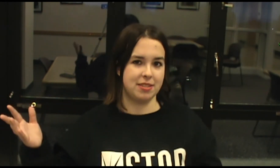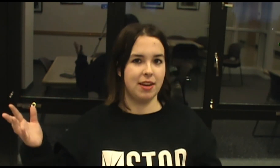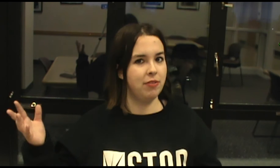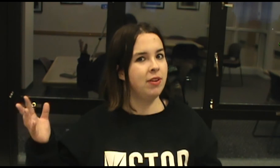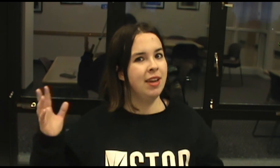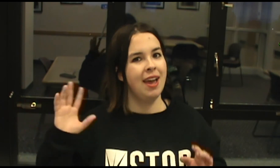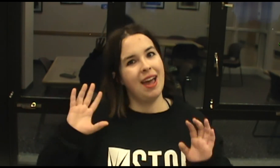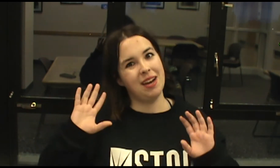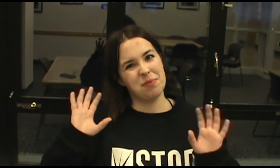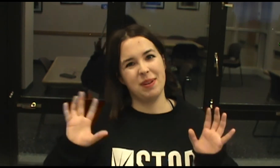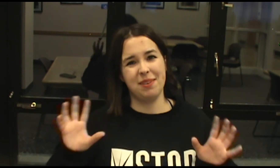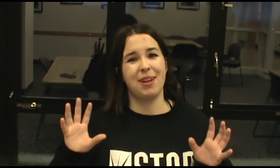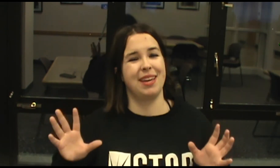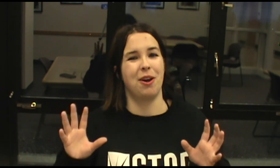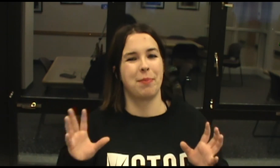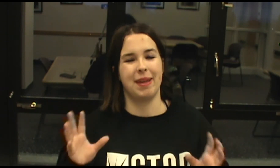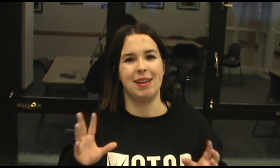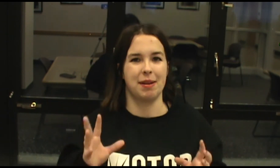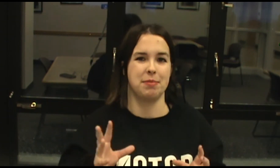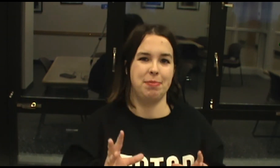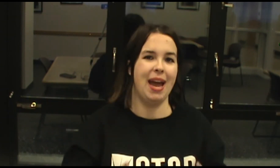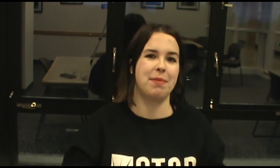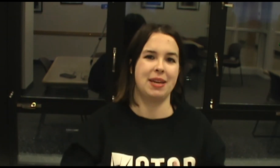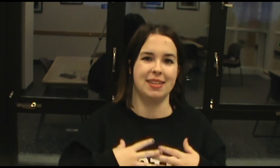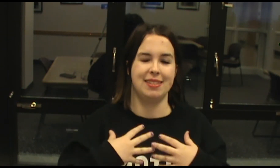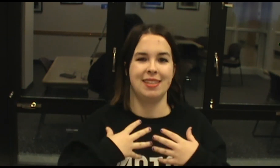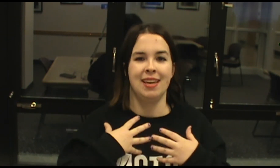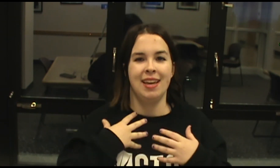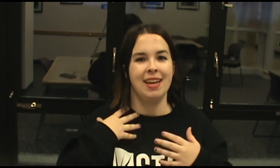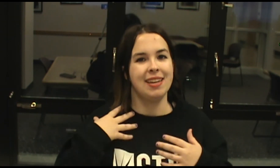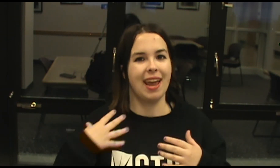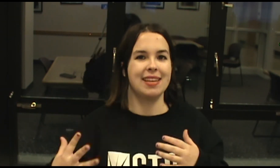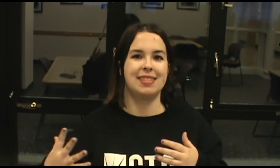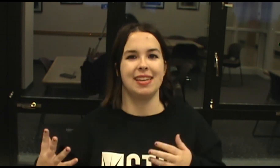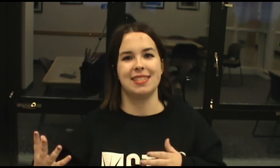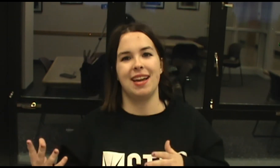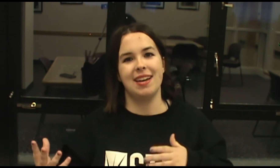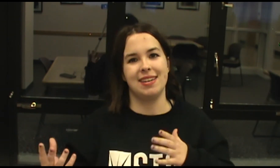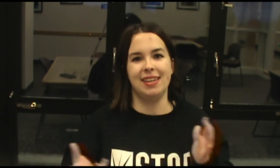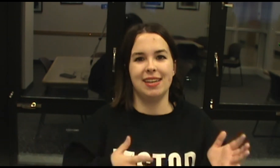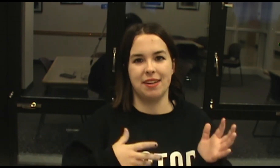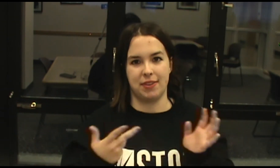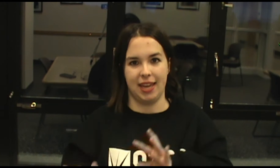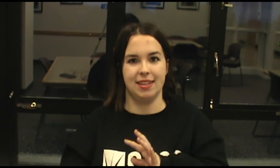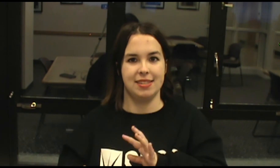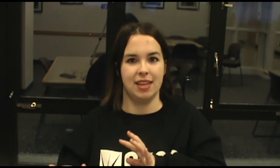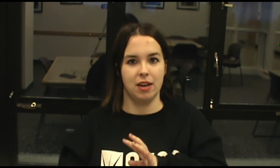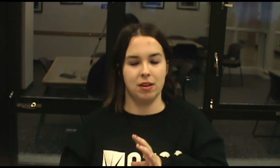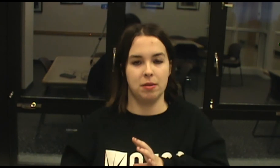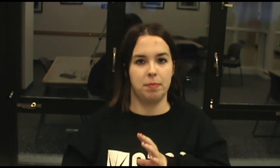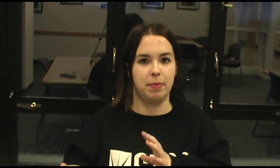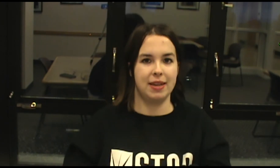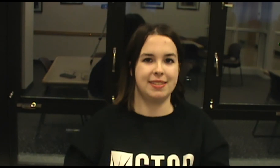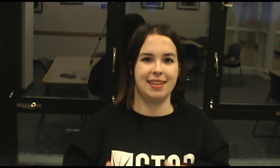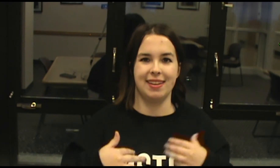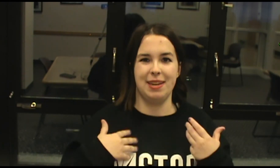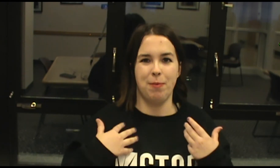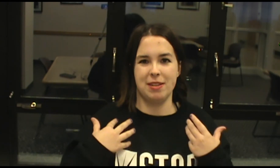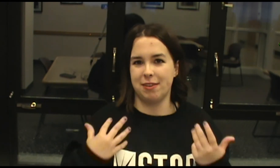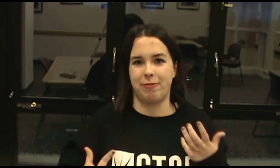stuff. And I really really hope that he comes back because yes he's not needed if Caitlin's there but still he was a